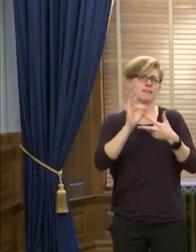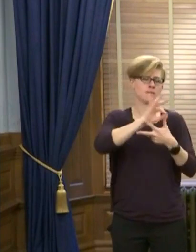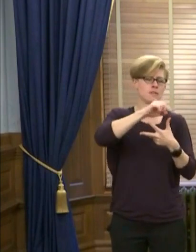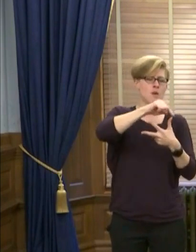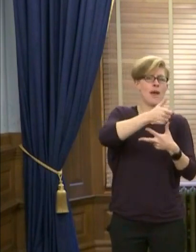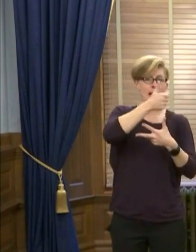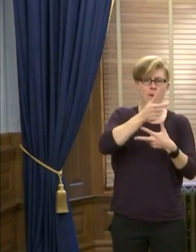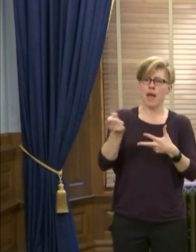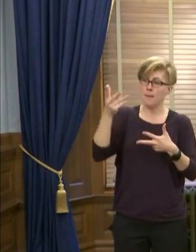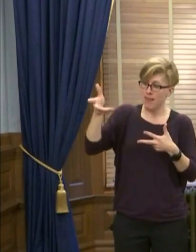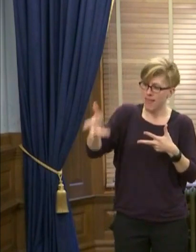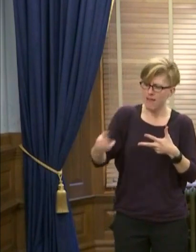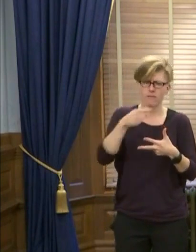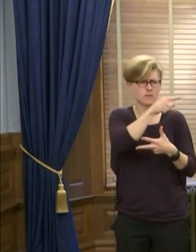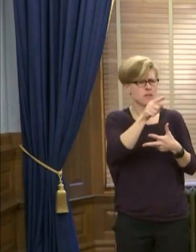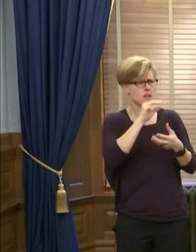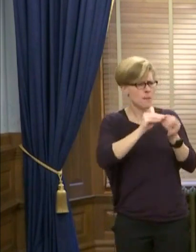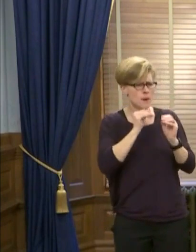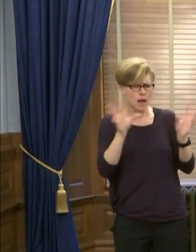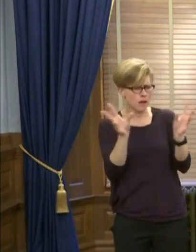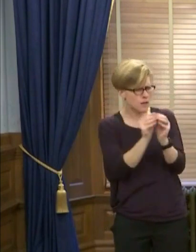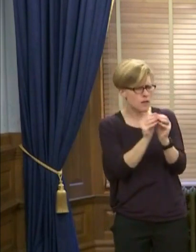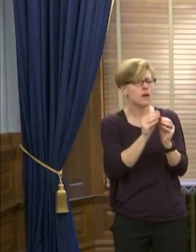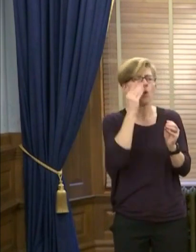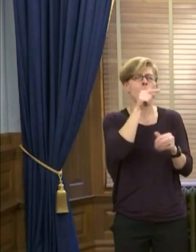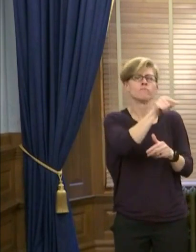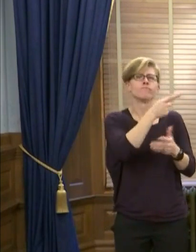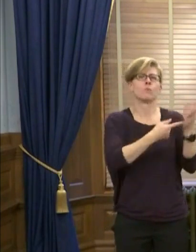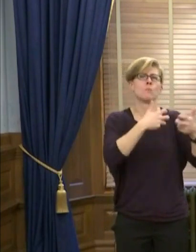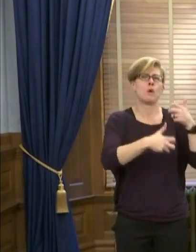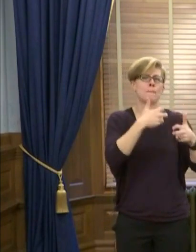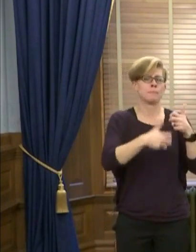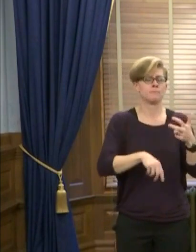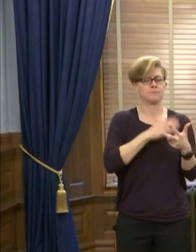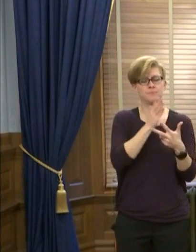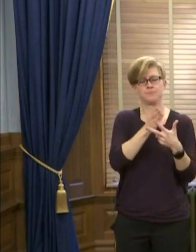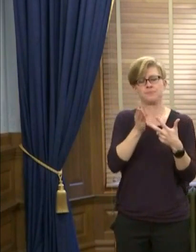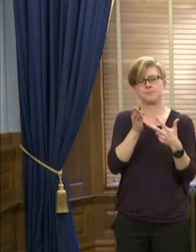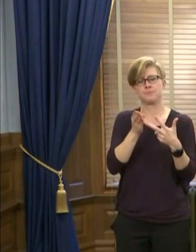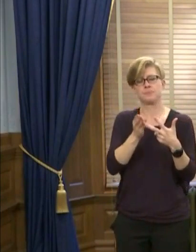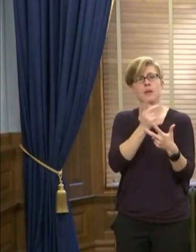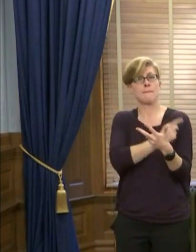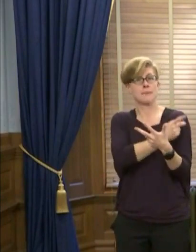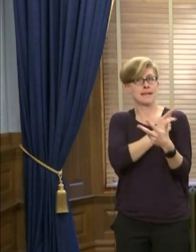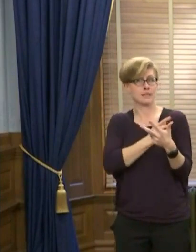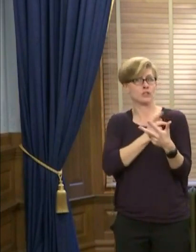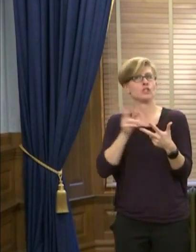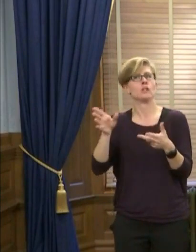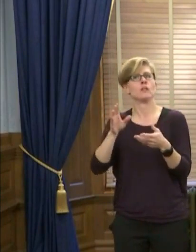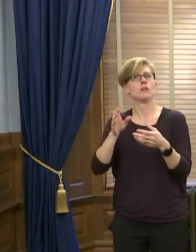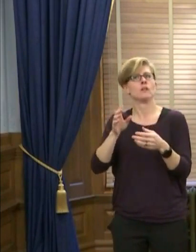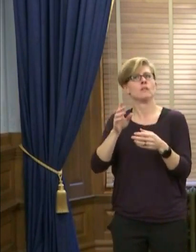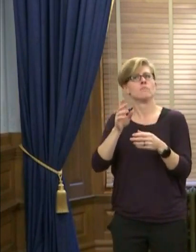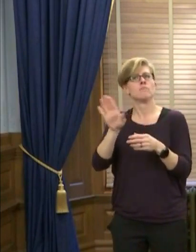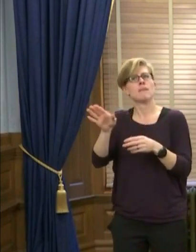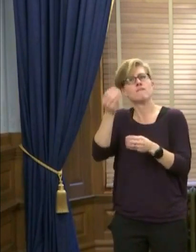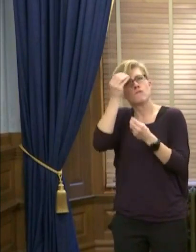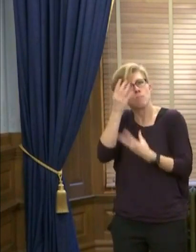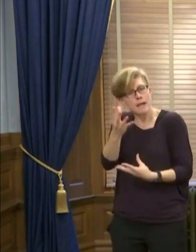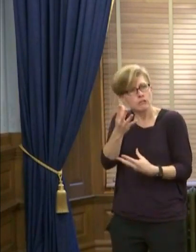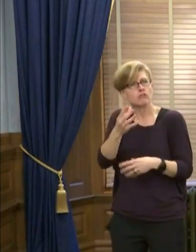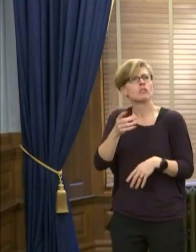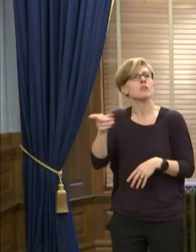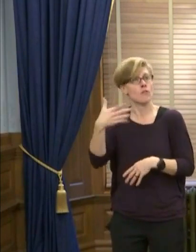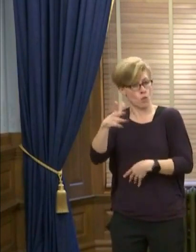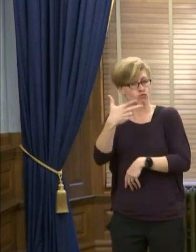answer. Third thing is that there's patient-level information of those who have been immunized that are not yet